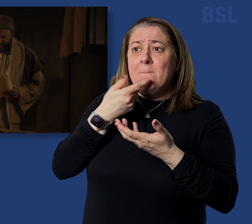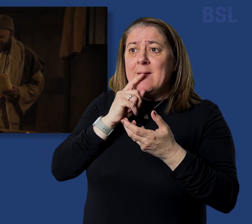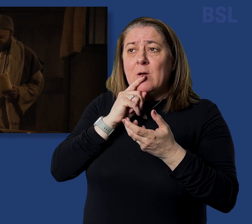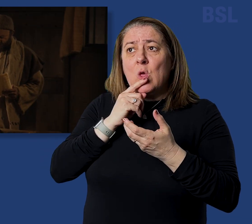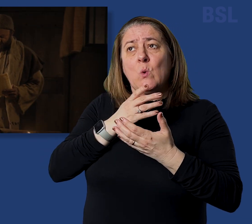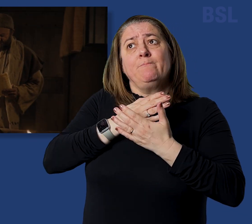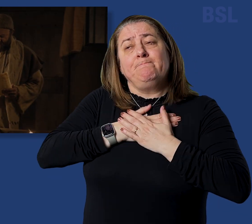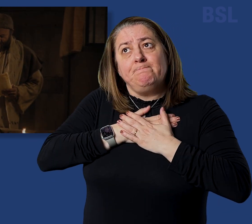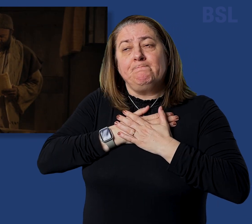diligently seek him.